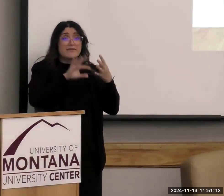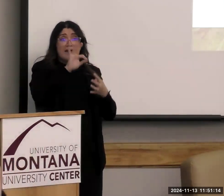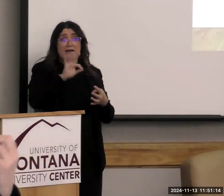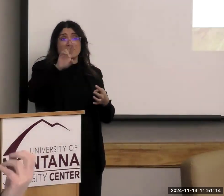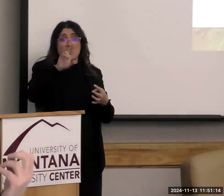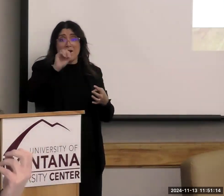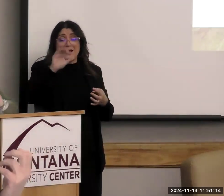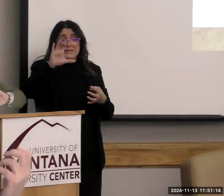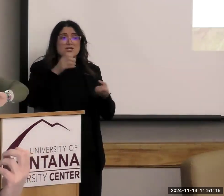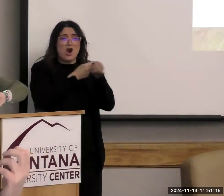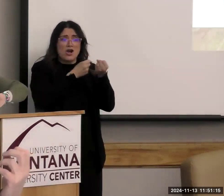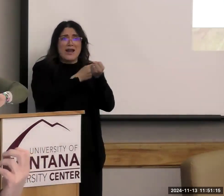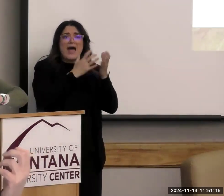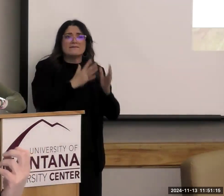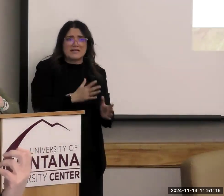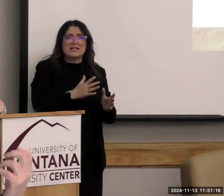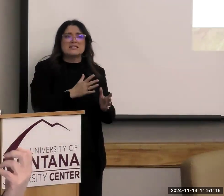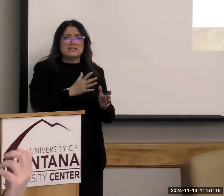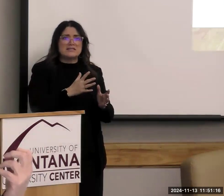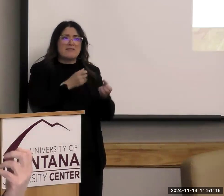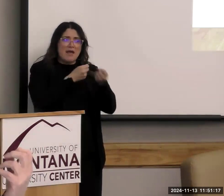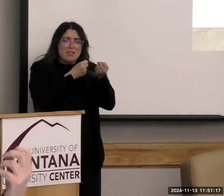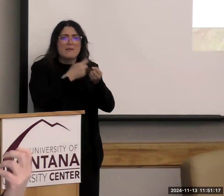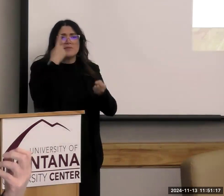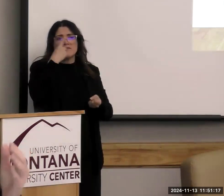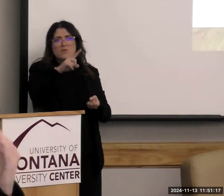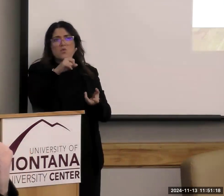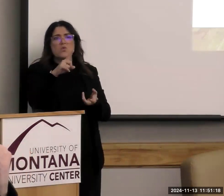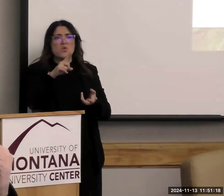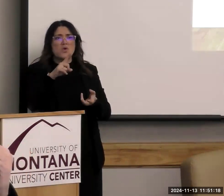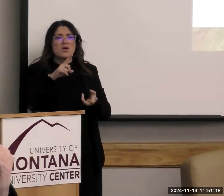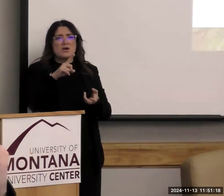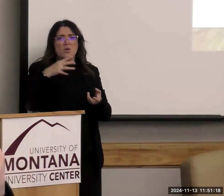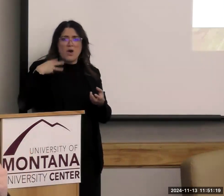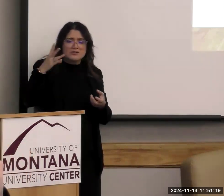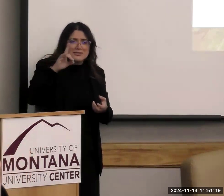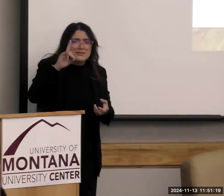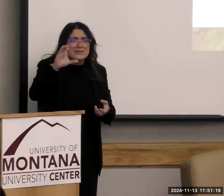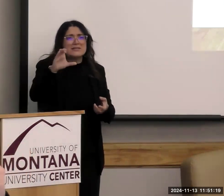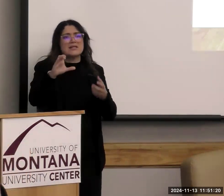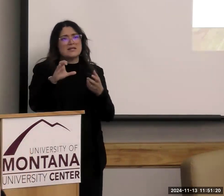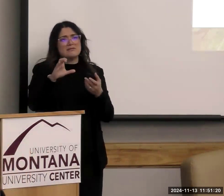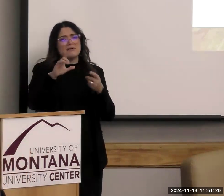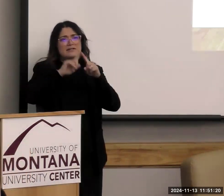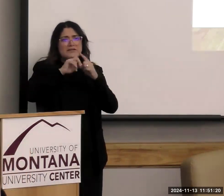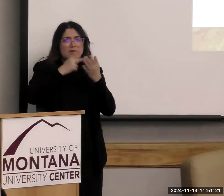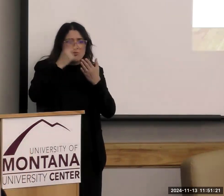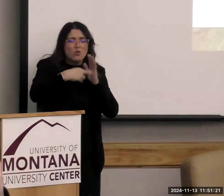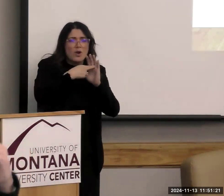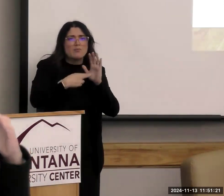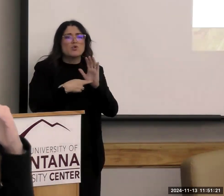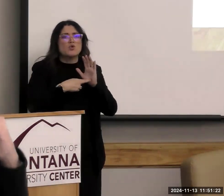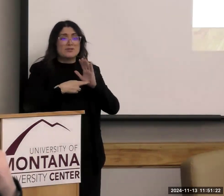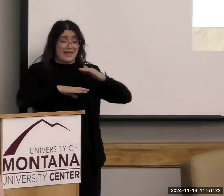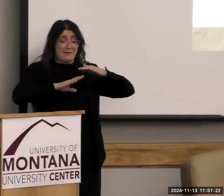lobby in Washington, D.C. for program rules. In addition to setting the minimum standards that states